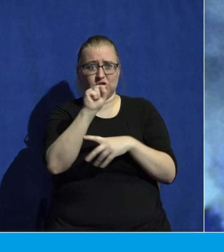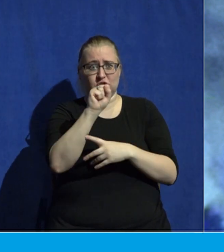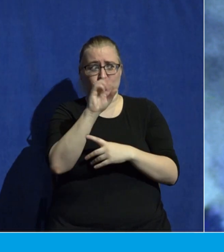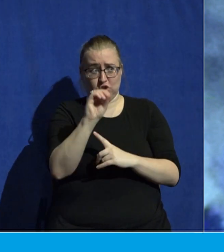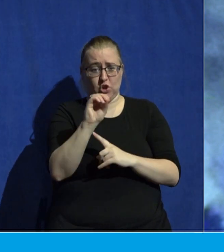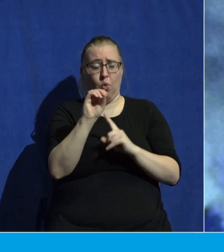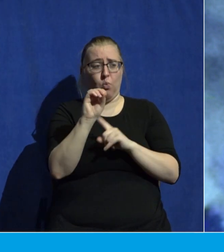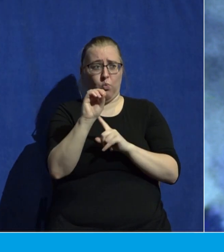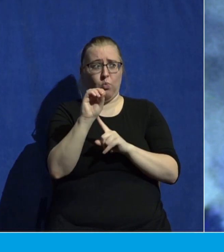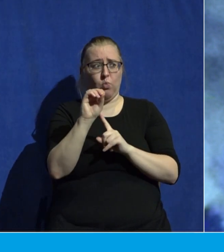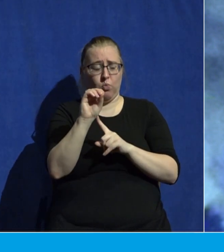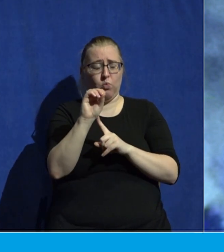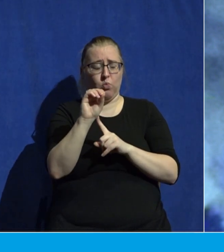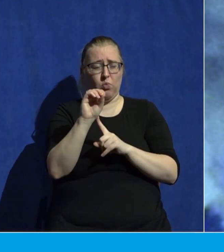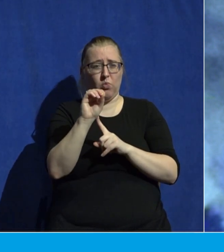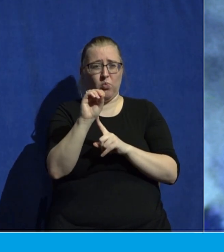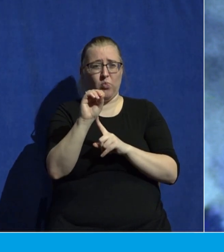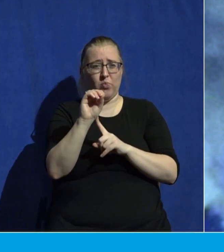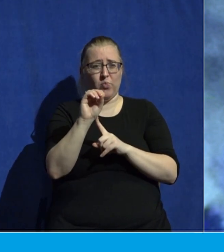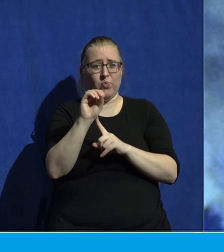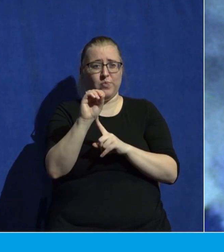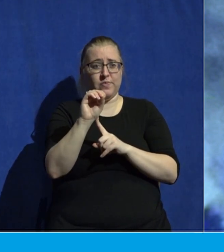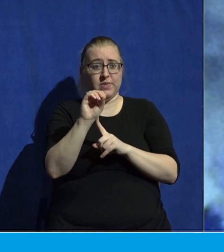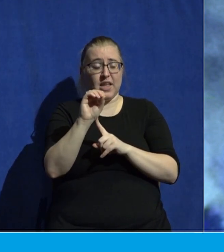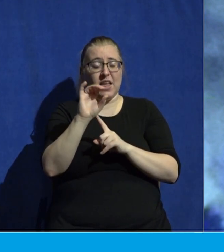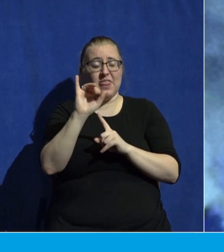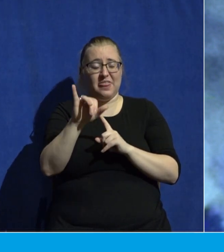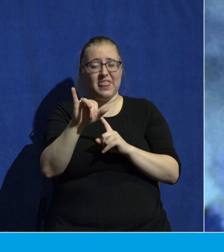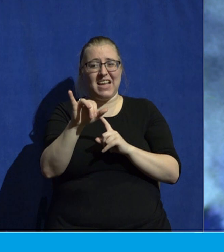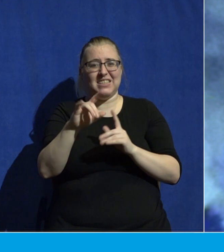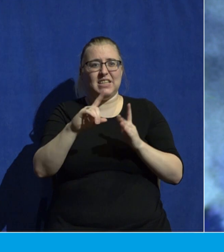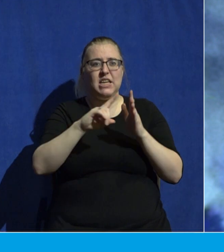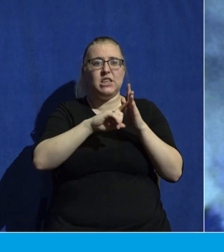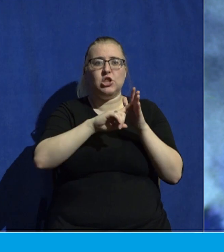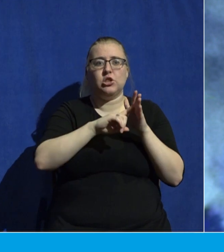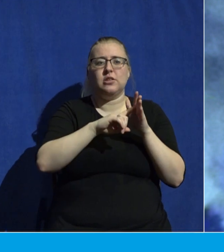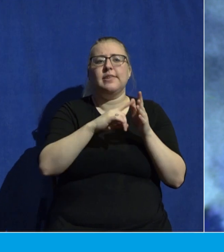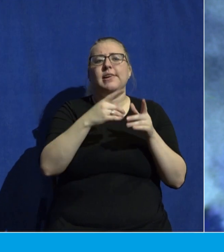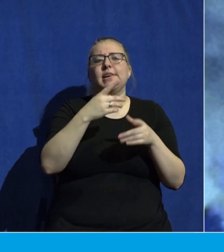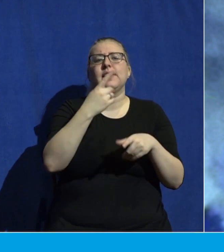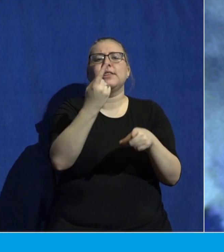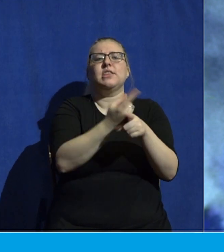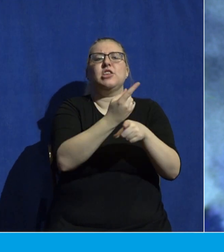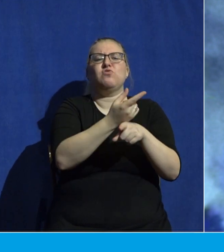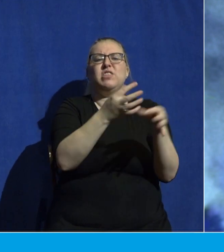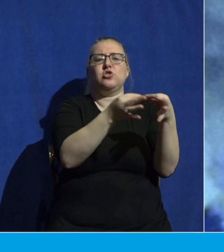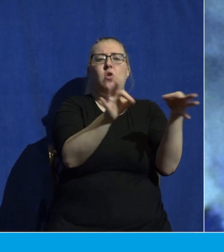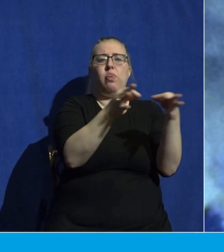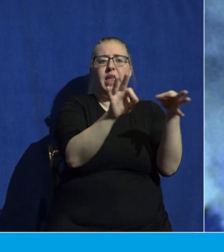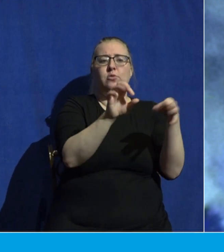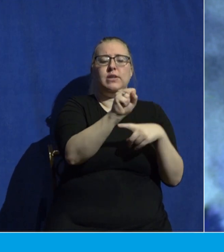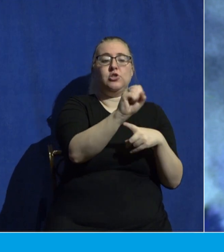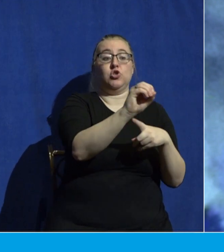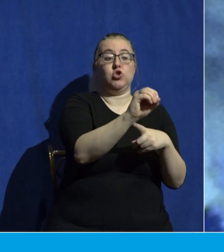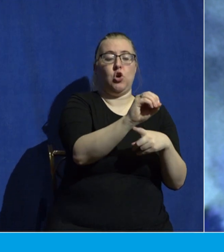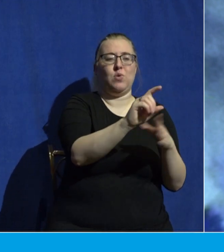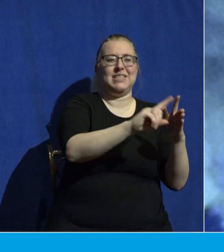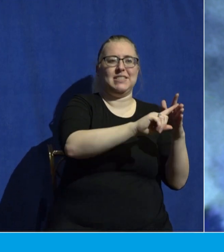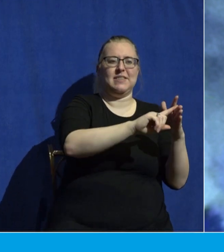in fact, it's at the beginning of the verse in the original language. The author put it at the beginning of the verse